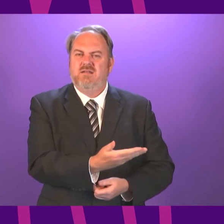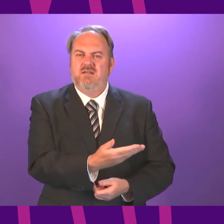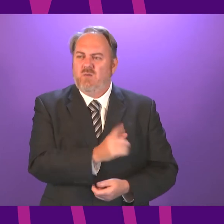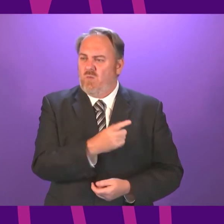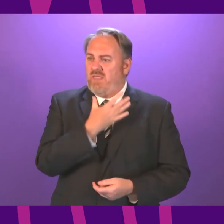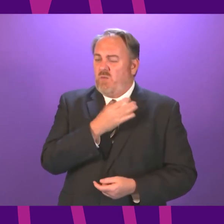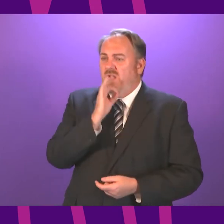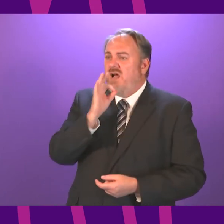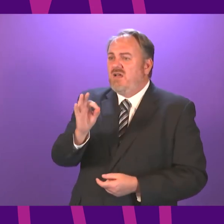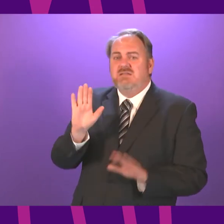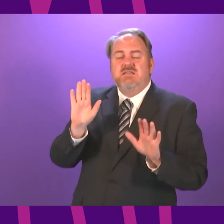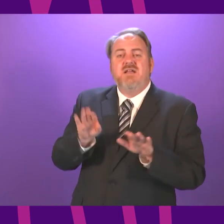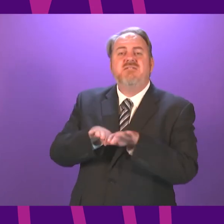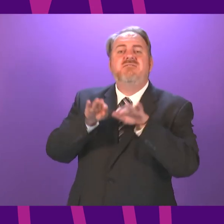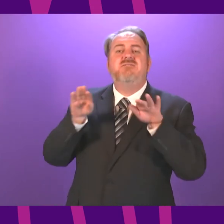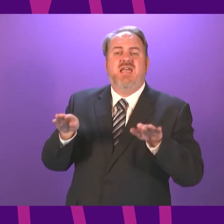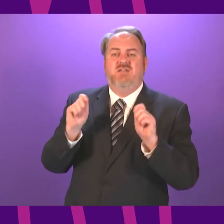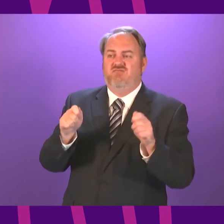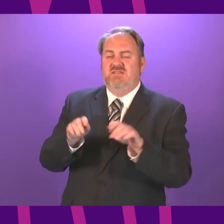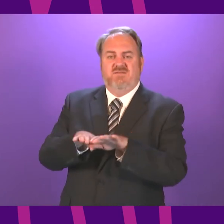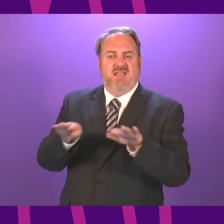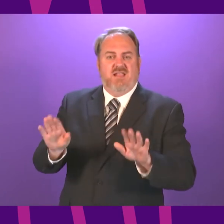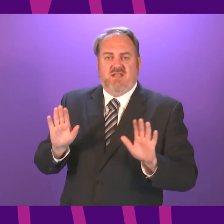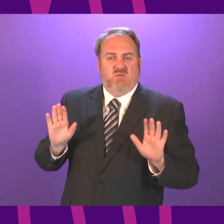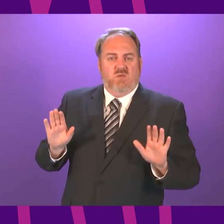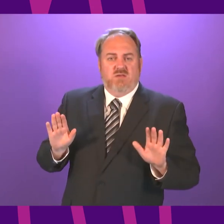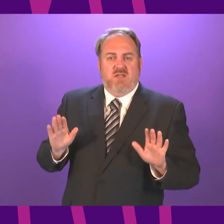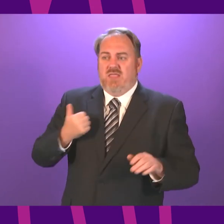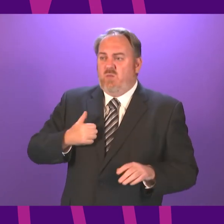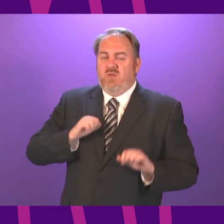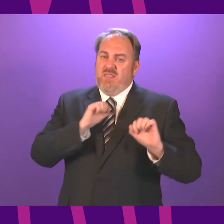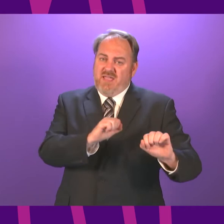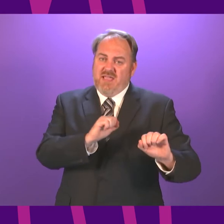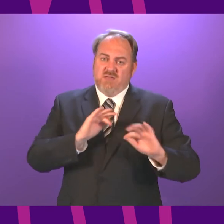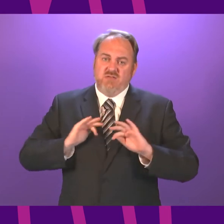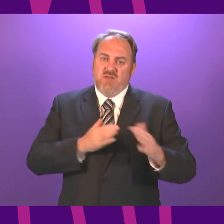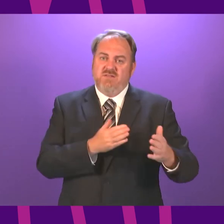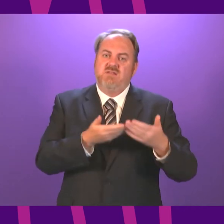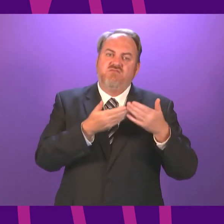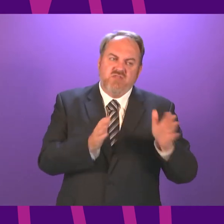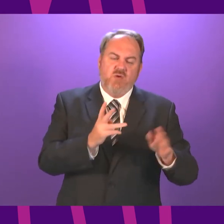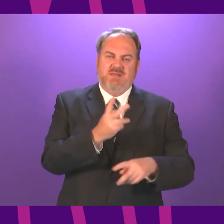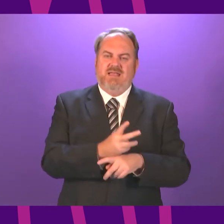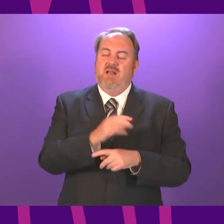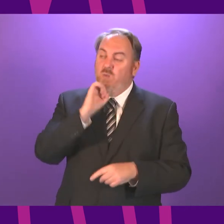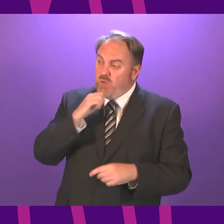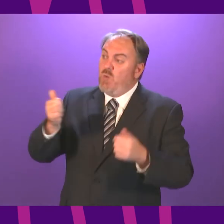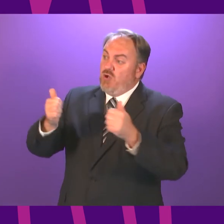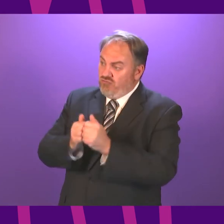want is fairness for their services to be reopened. Will the First Minister agree to that today?